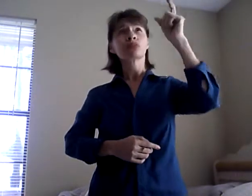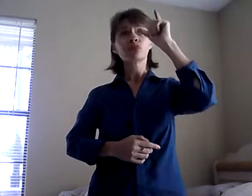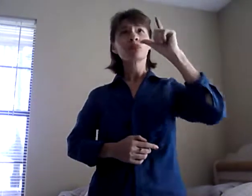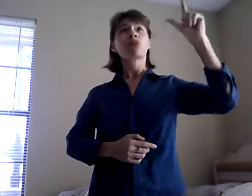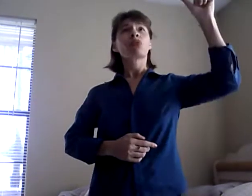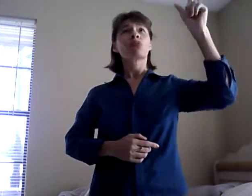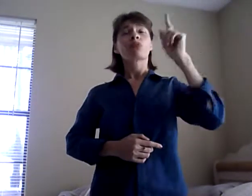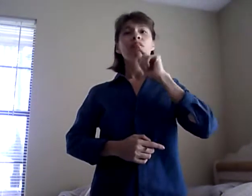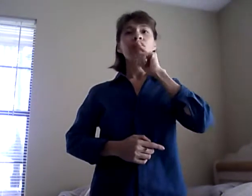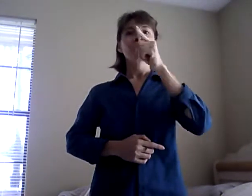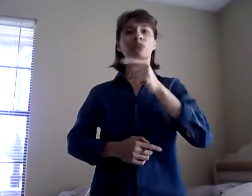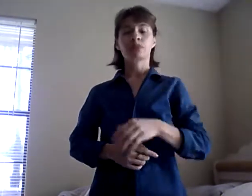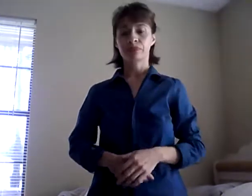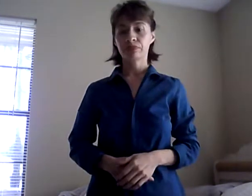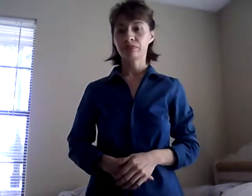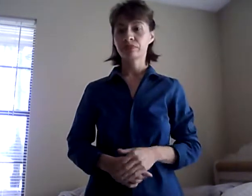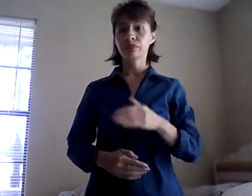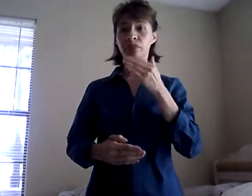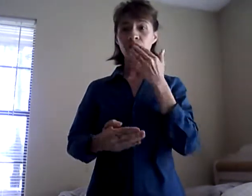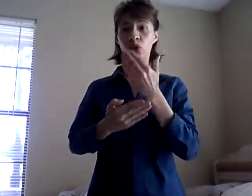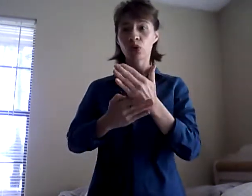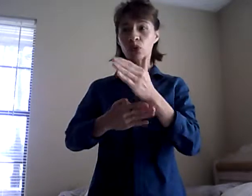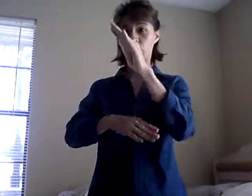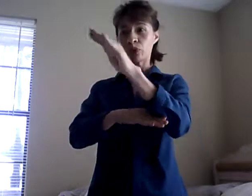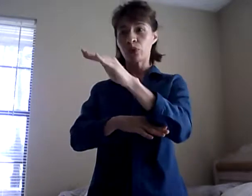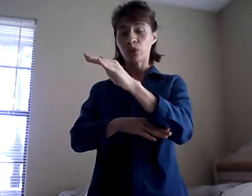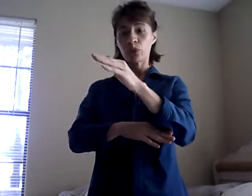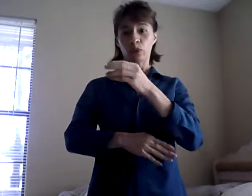Good afternoon, Dr. Rumi. Good afternoon, everybody.